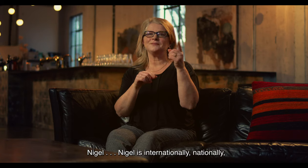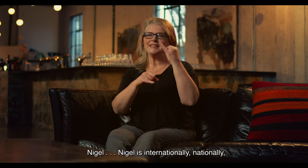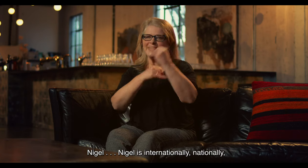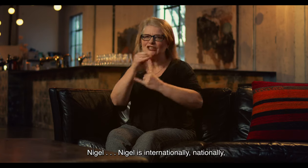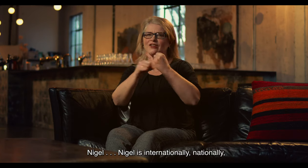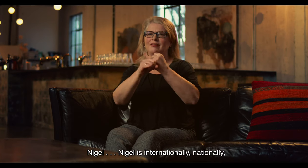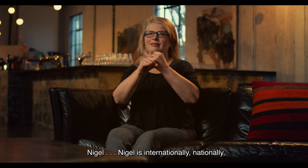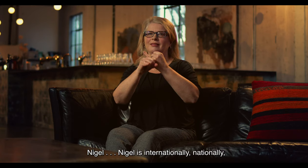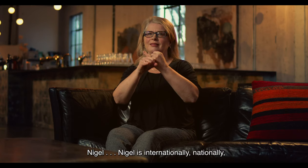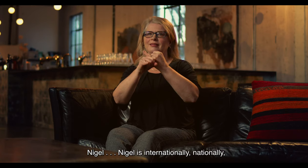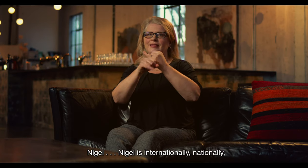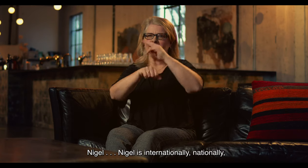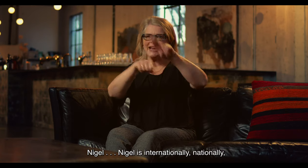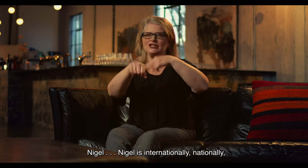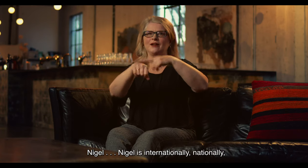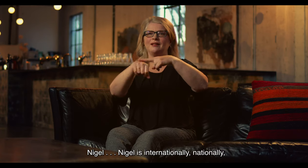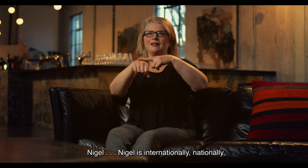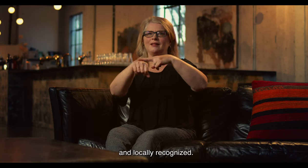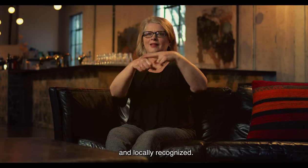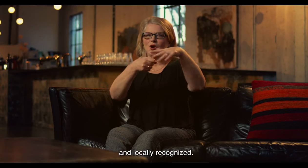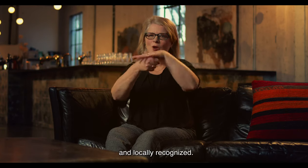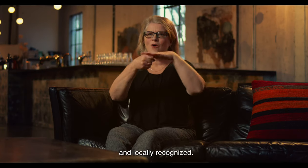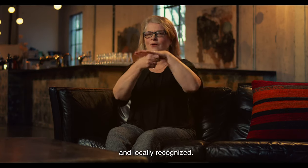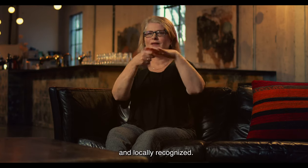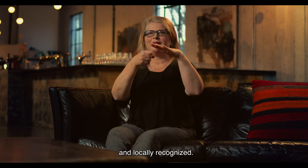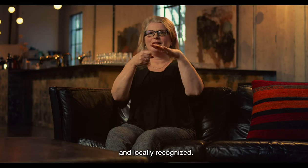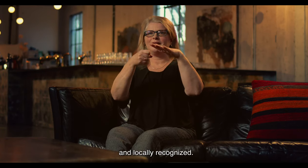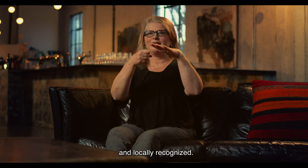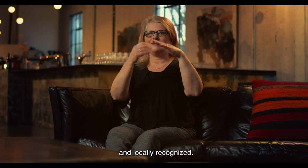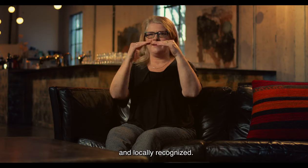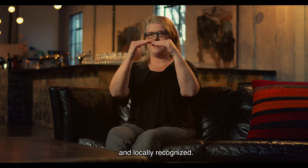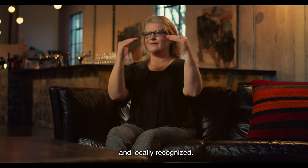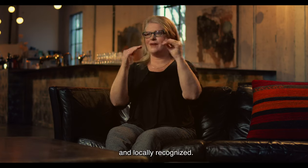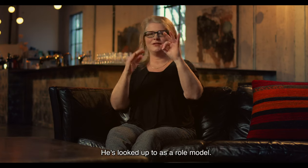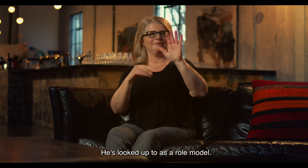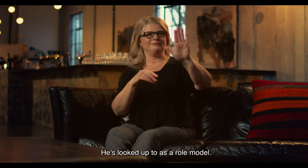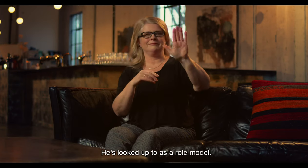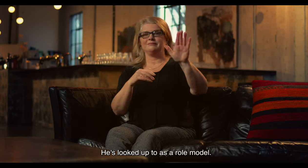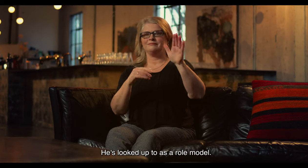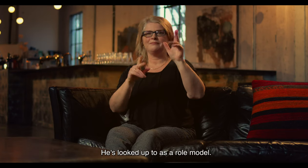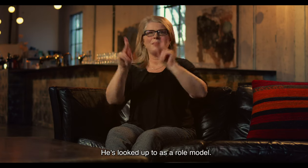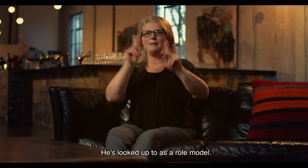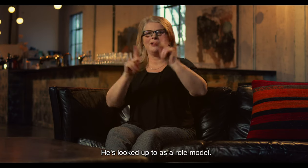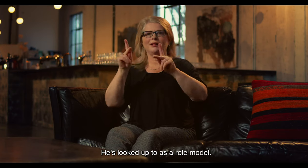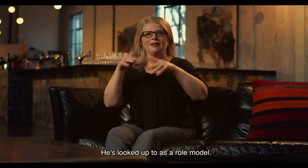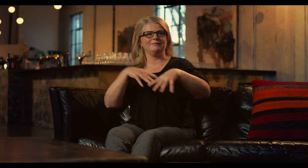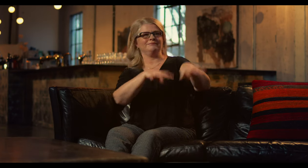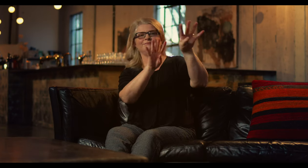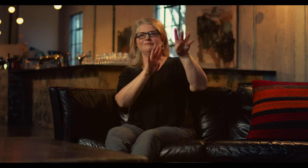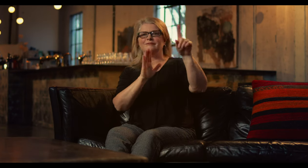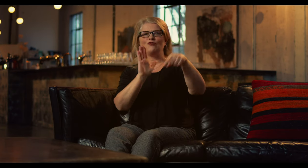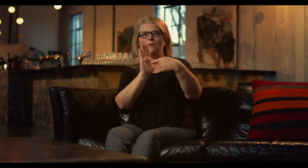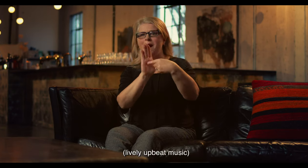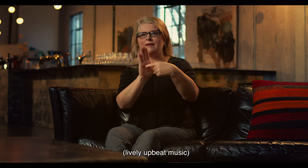Nigel is internationally, nationally, and locally recognized. He's looked up to as a role model.